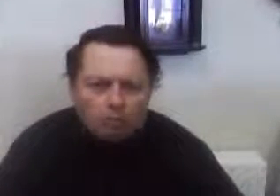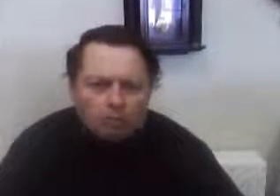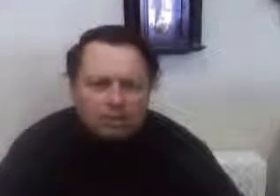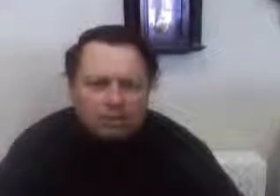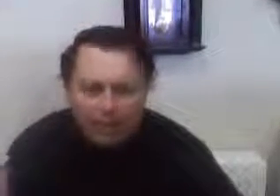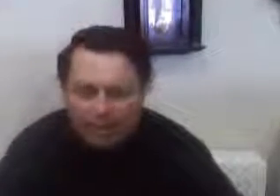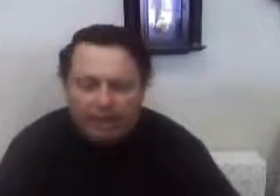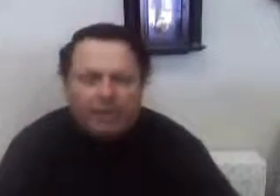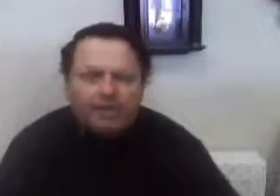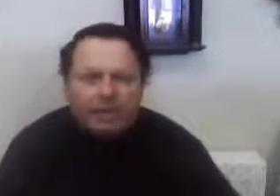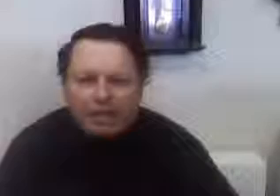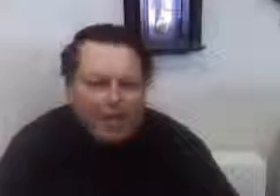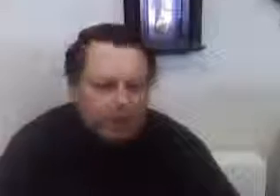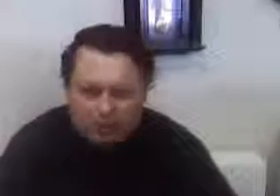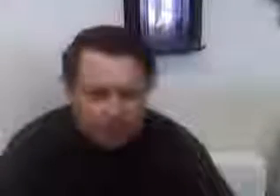in capitalism.